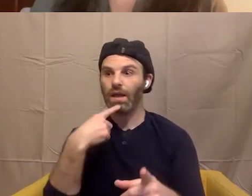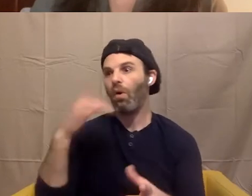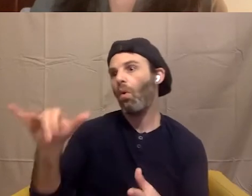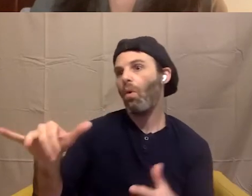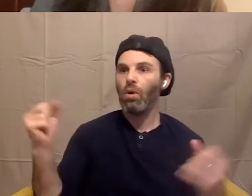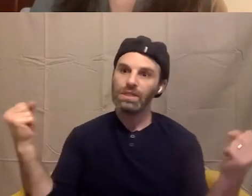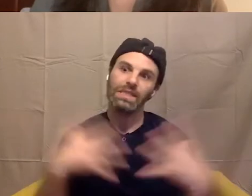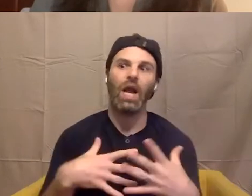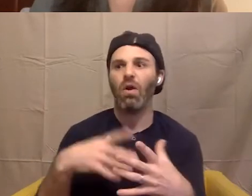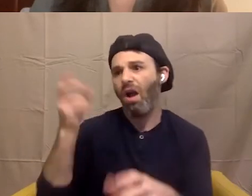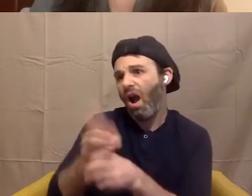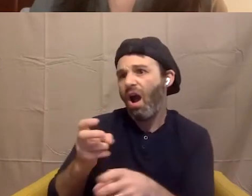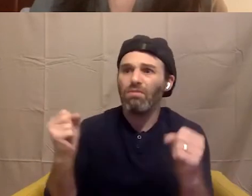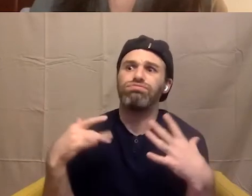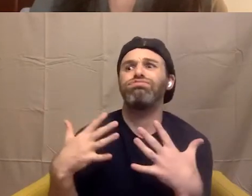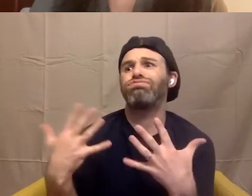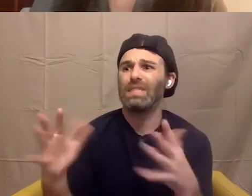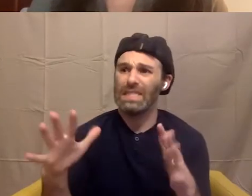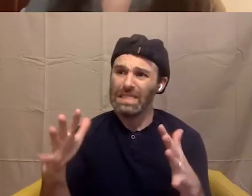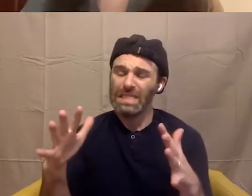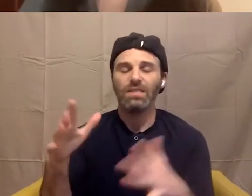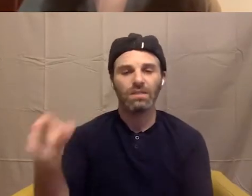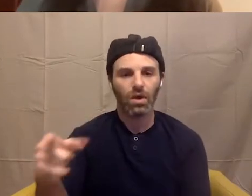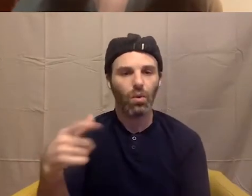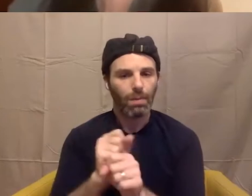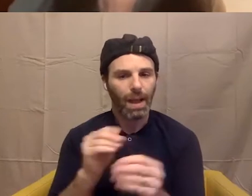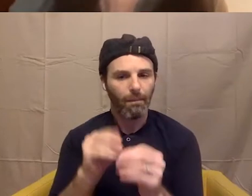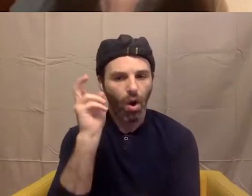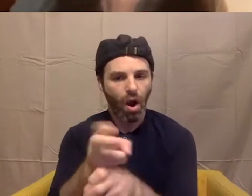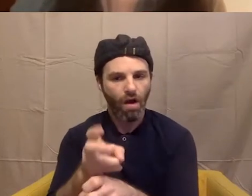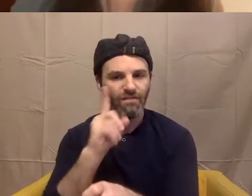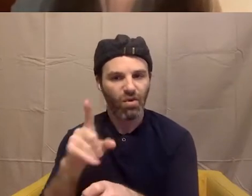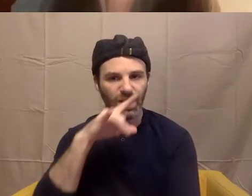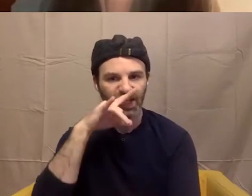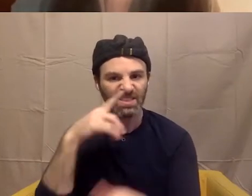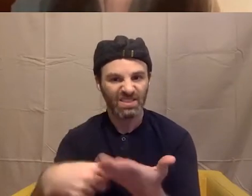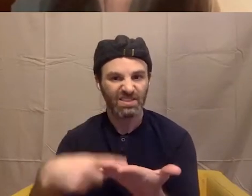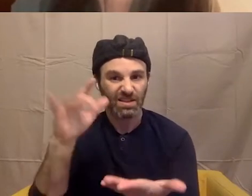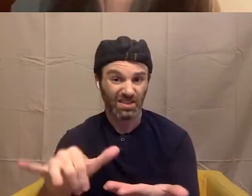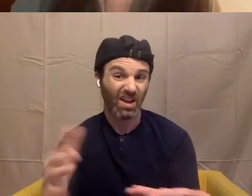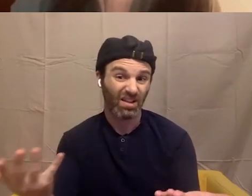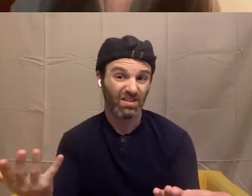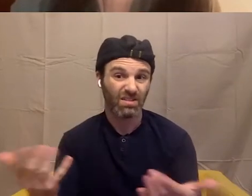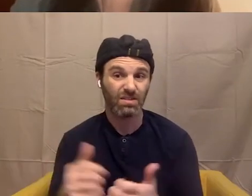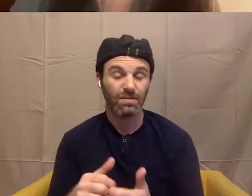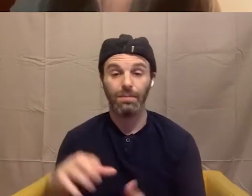it harder for kids to talk about it. Melissa, do you want to share? You hit all the right notes.